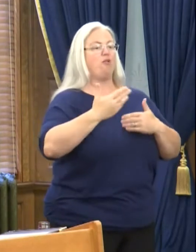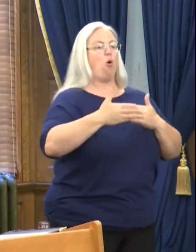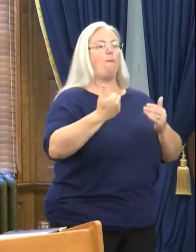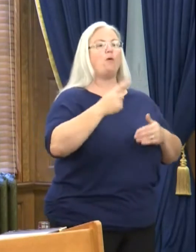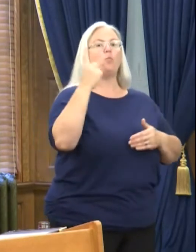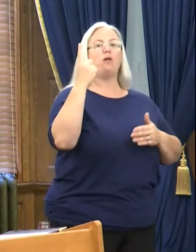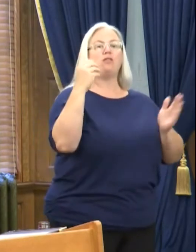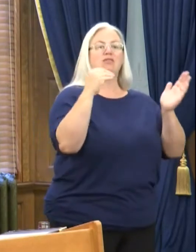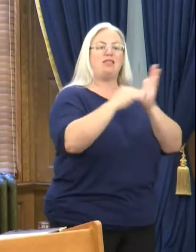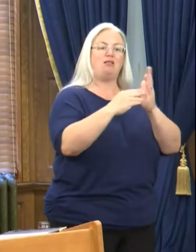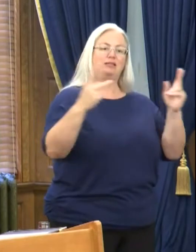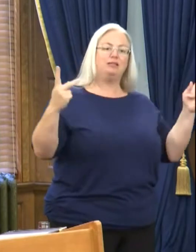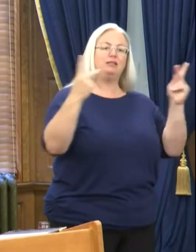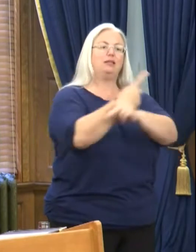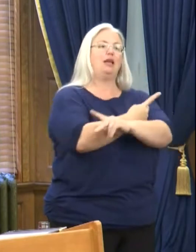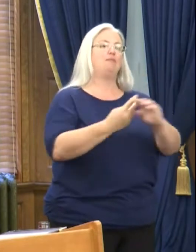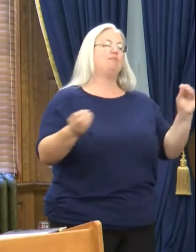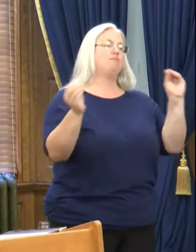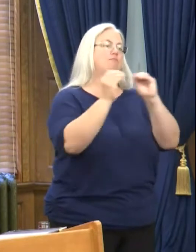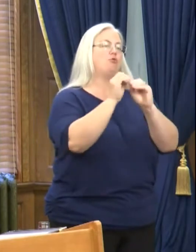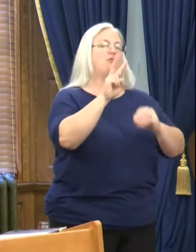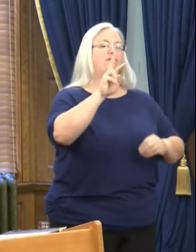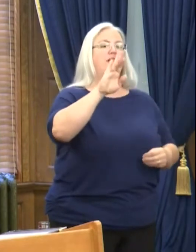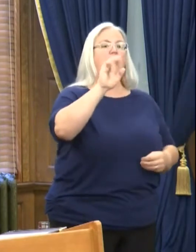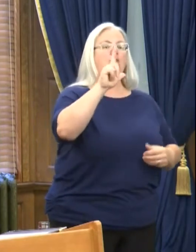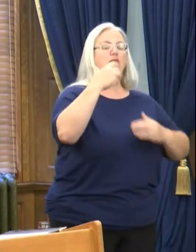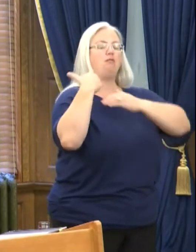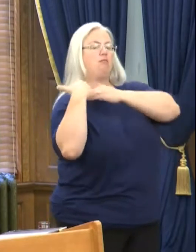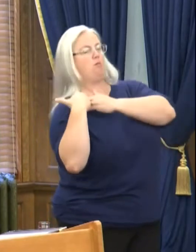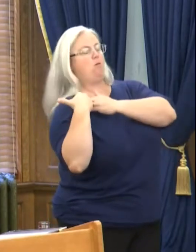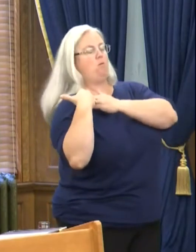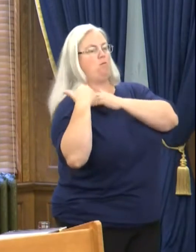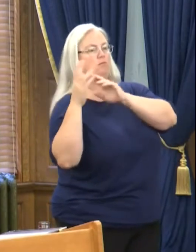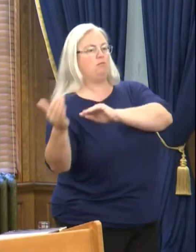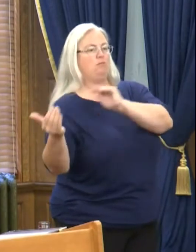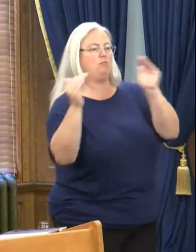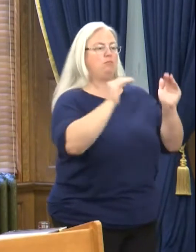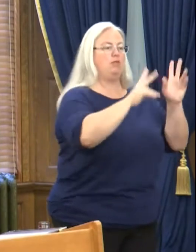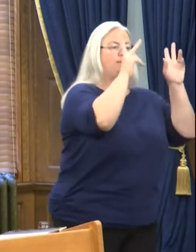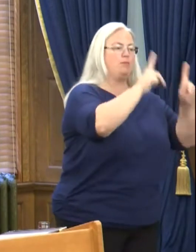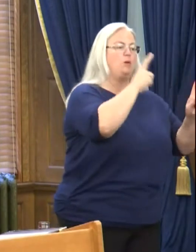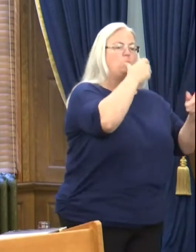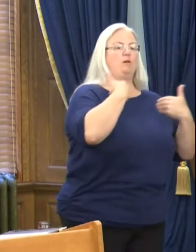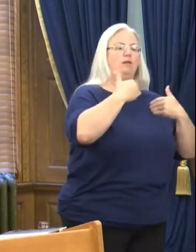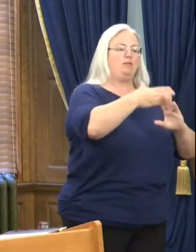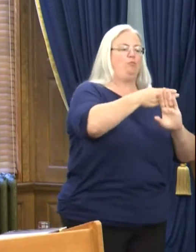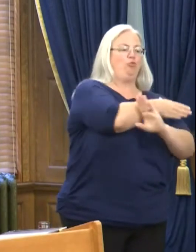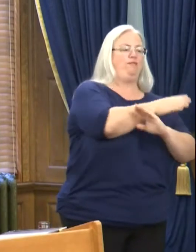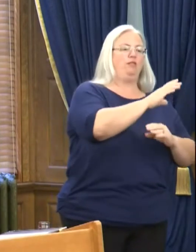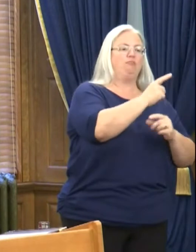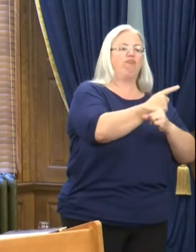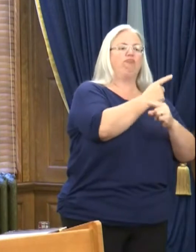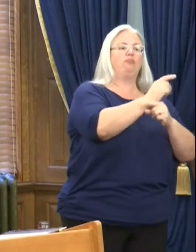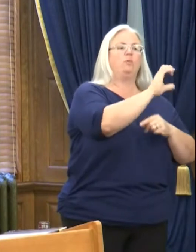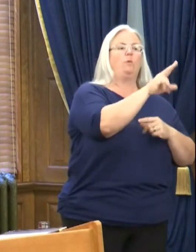,000 times the viral load as a patient infected with a previous version of this disease.